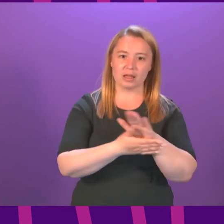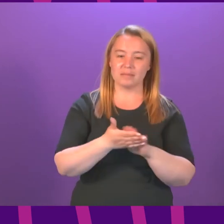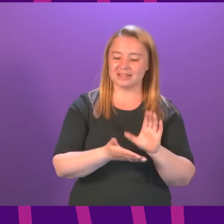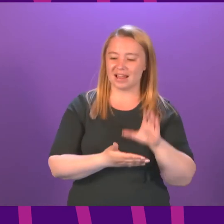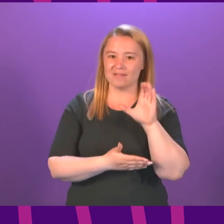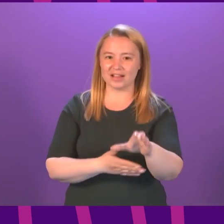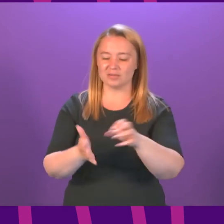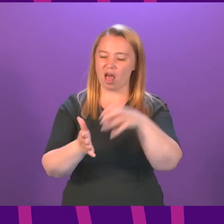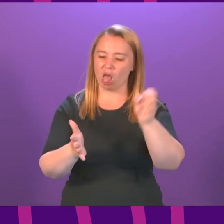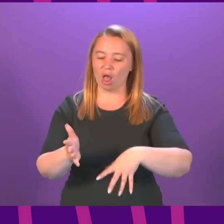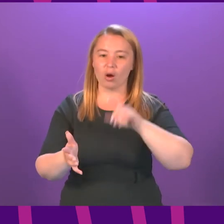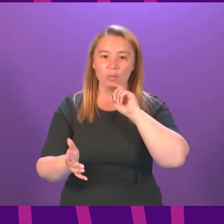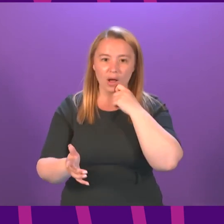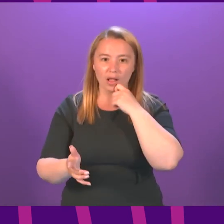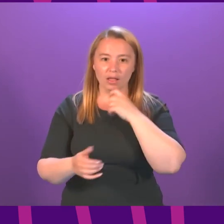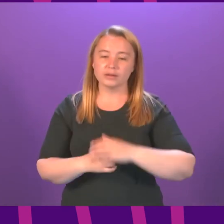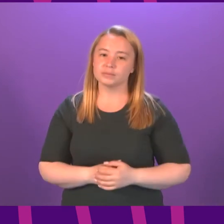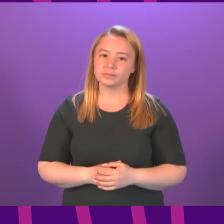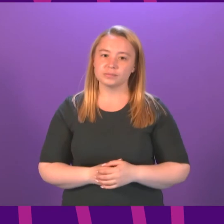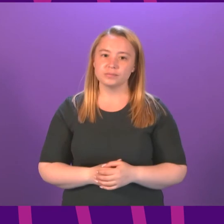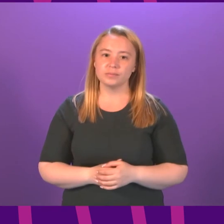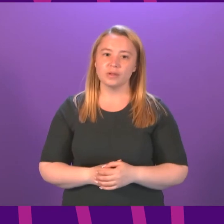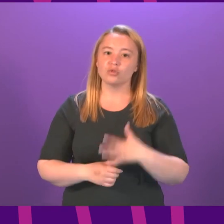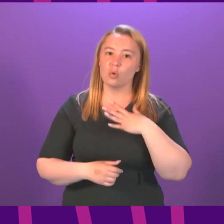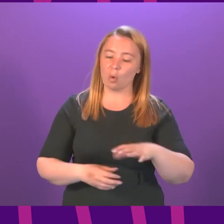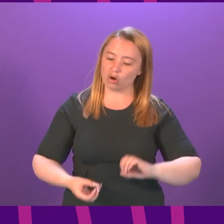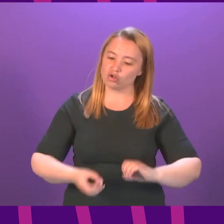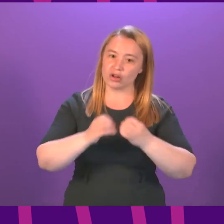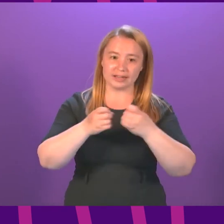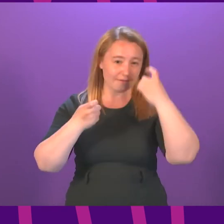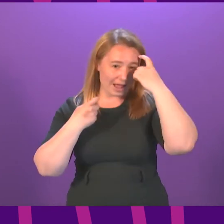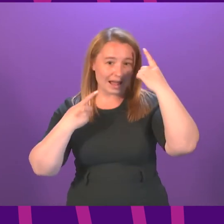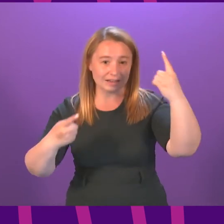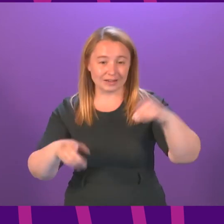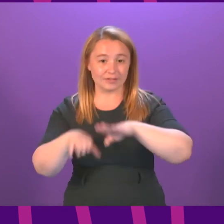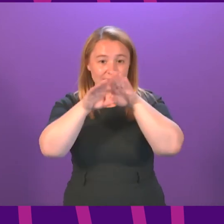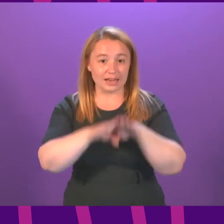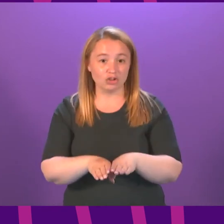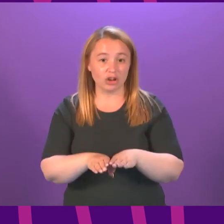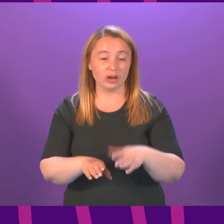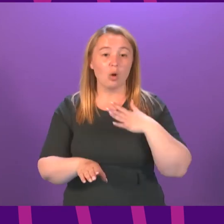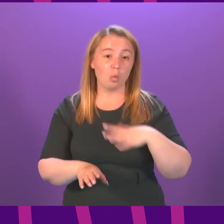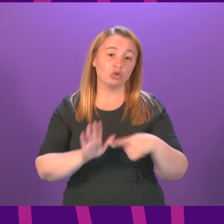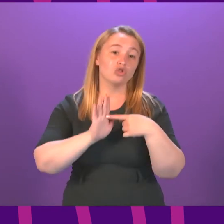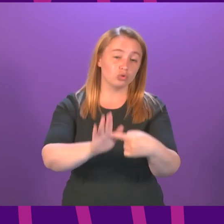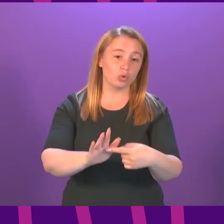Scotland and back the outward looking creative and innovative nation that Scotland is as we recover from Covid-19